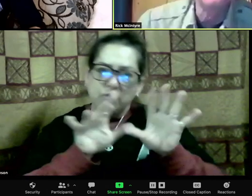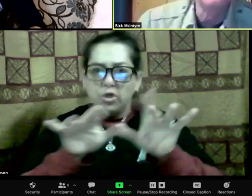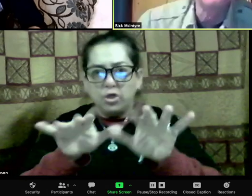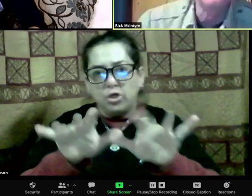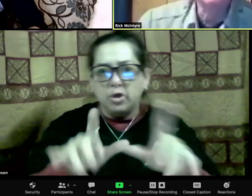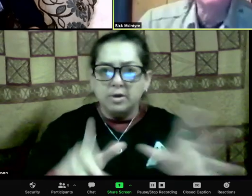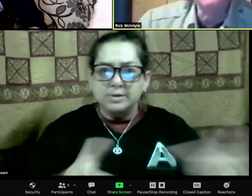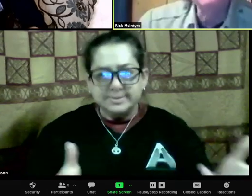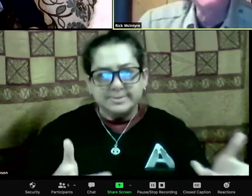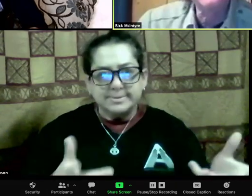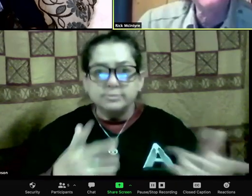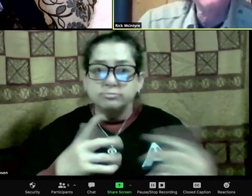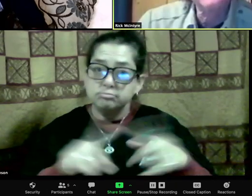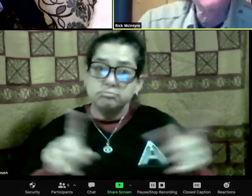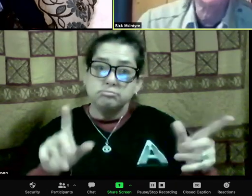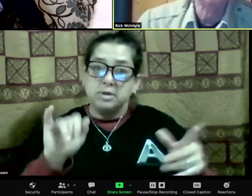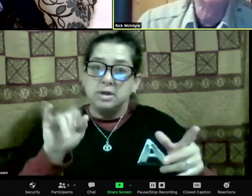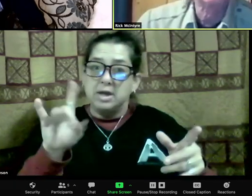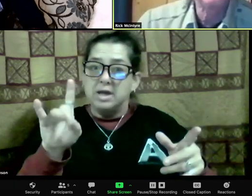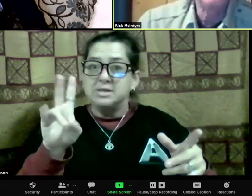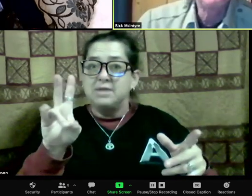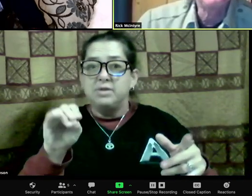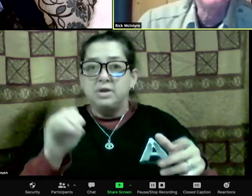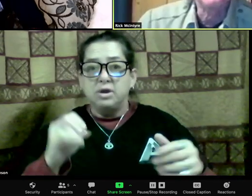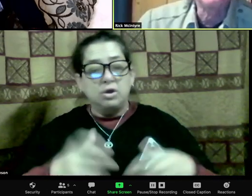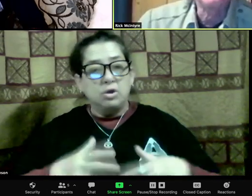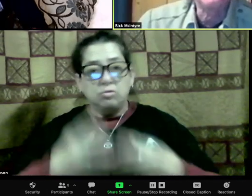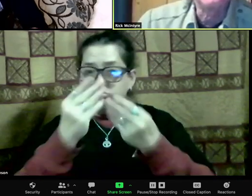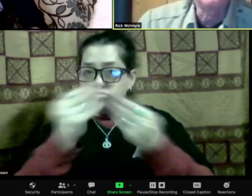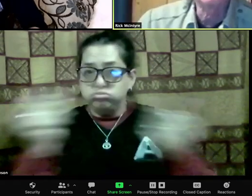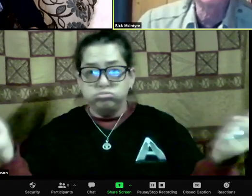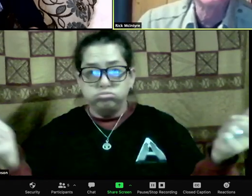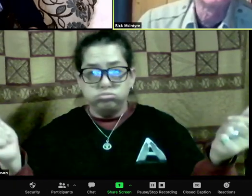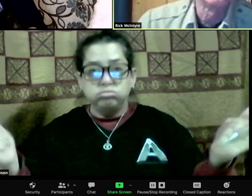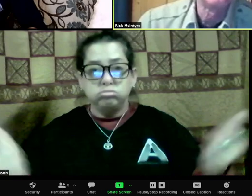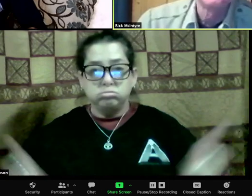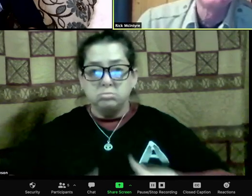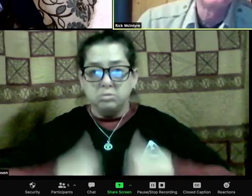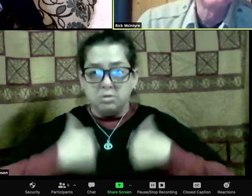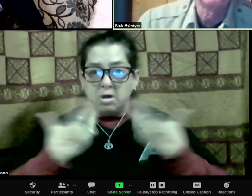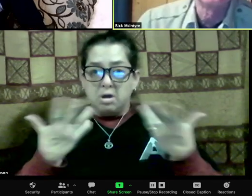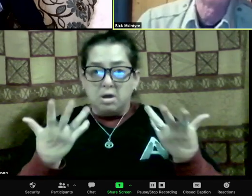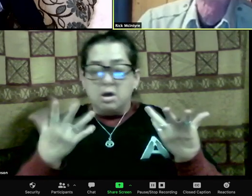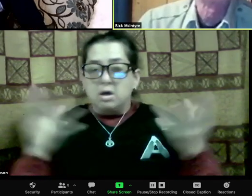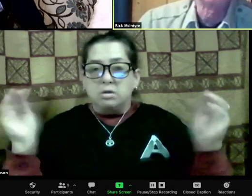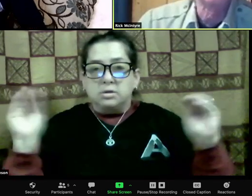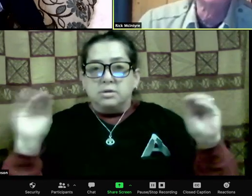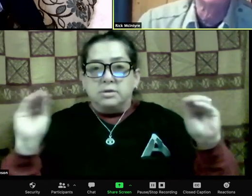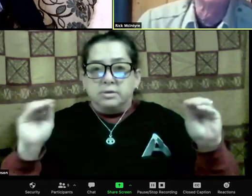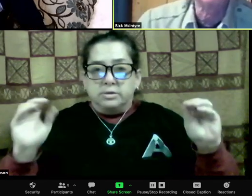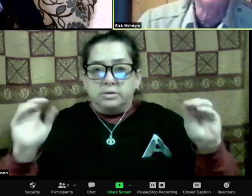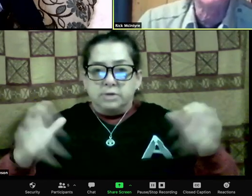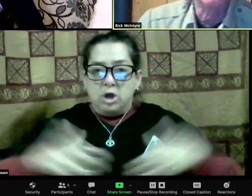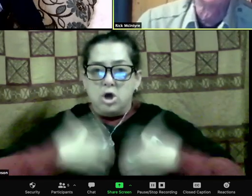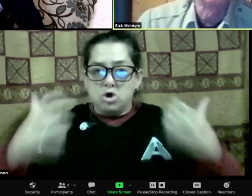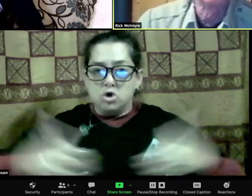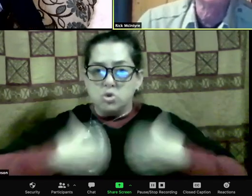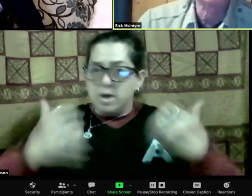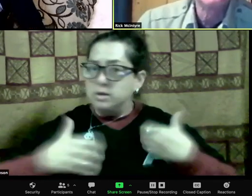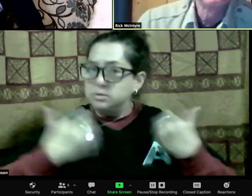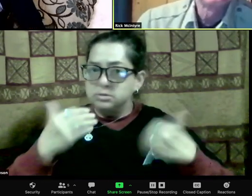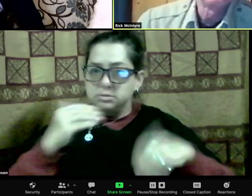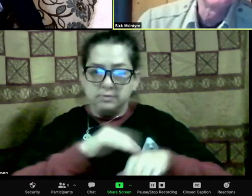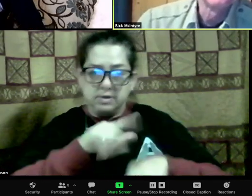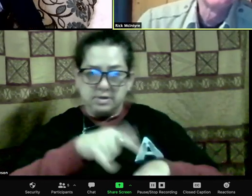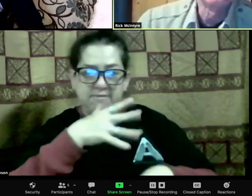would expect that an existing alpha male would kind of go with the new alpha female. That seems to happen most of the time. But